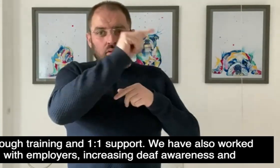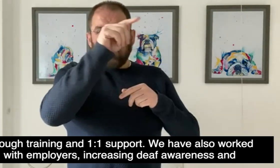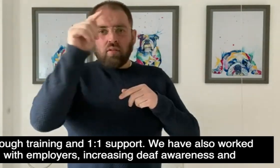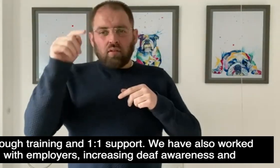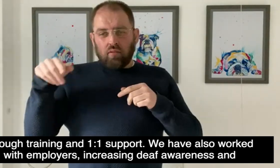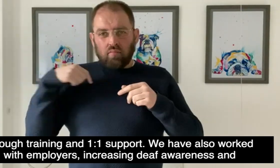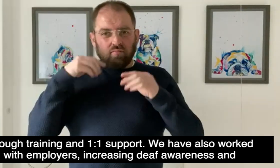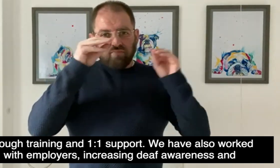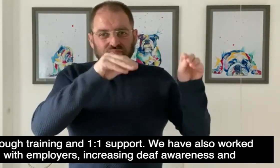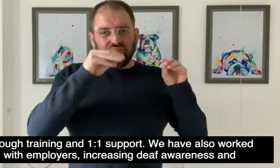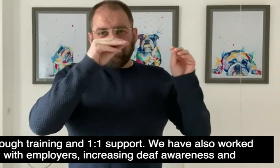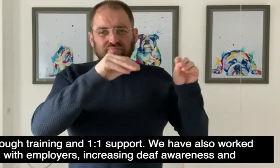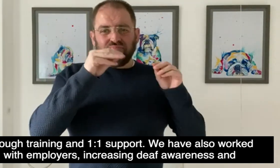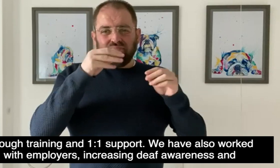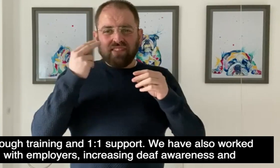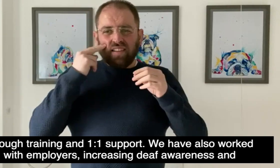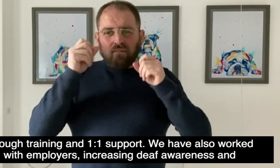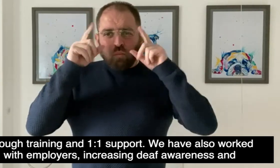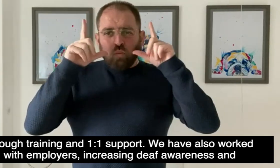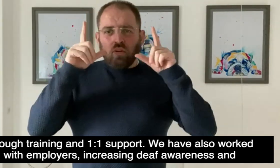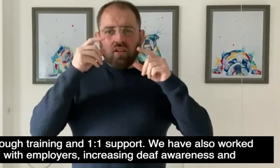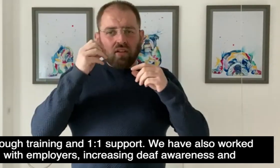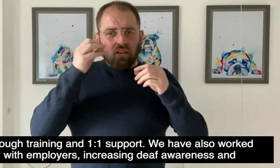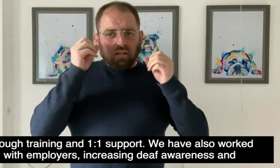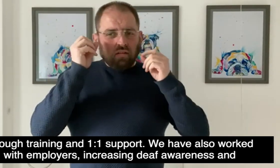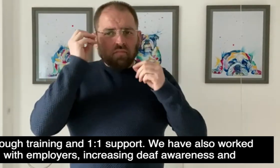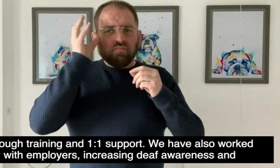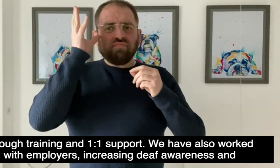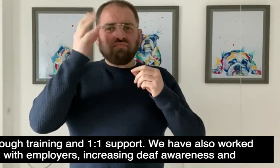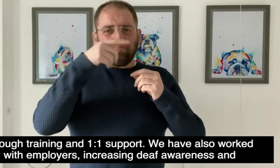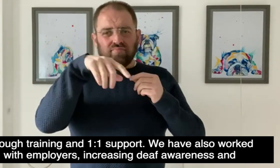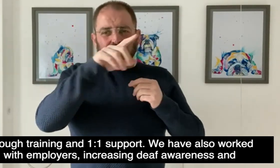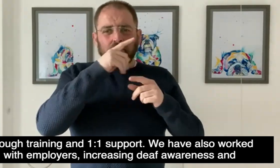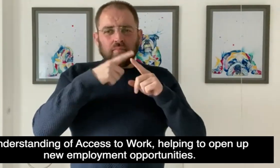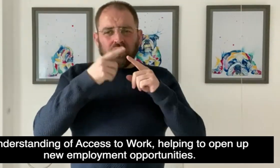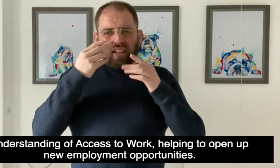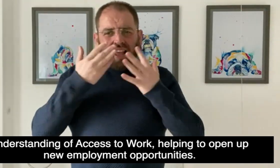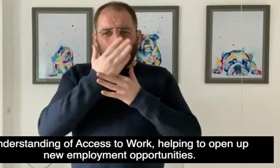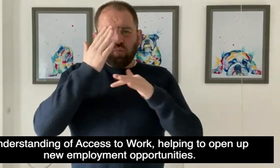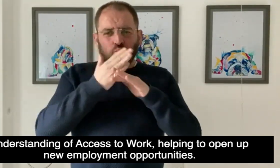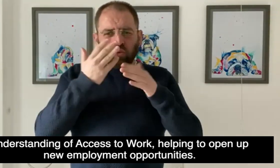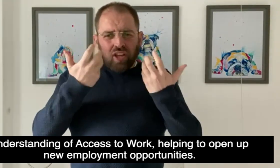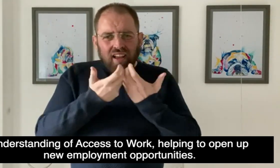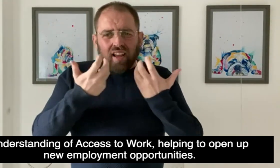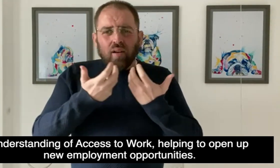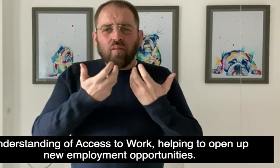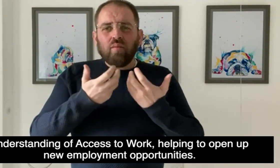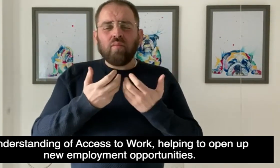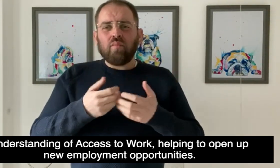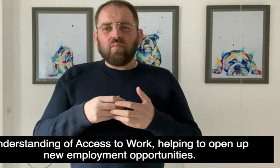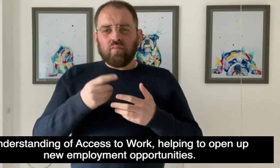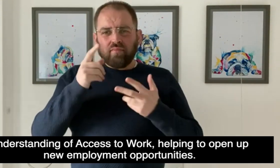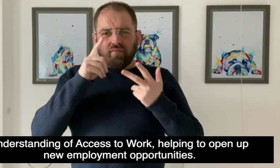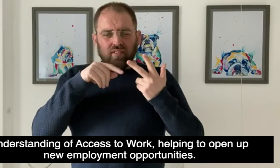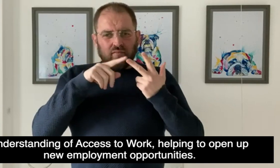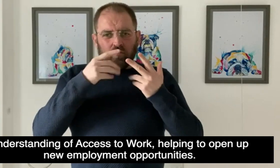We have also worked with employers, increasing deaf awareness and understanding of access to work,